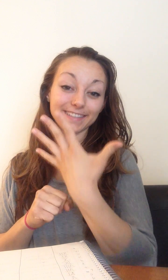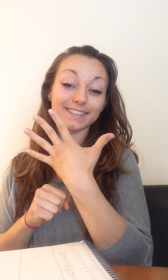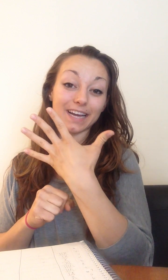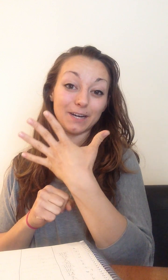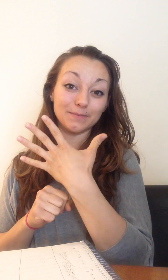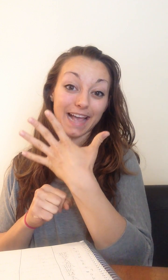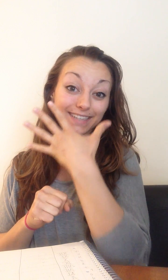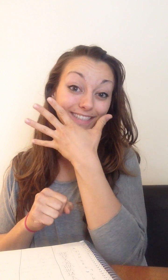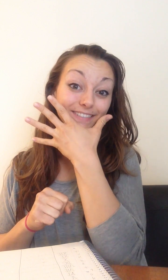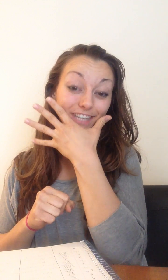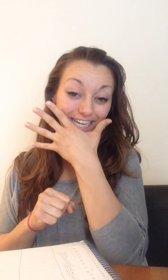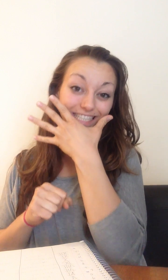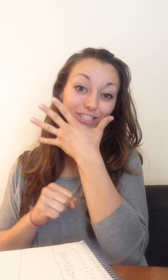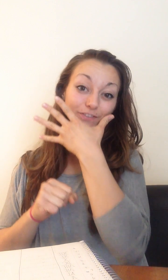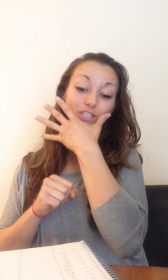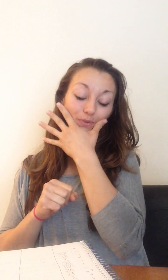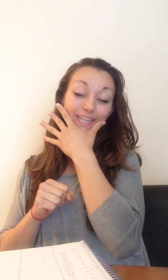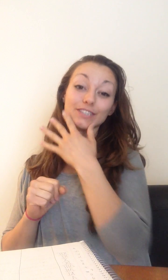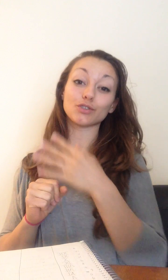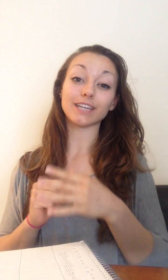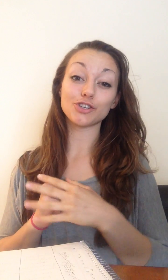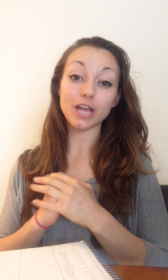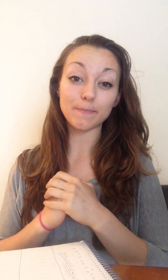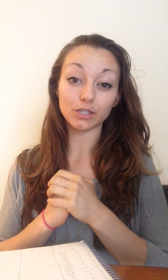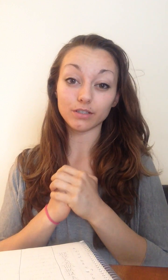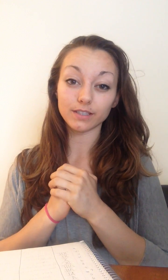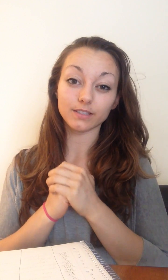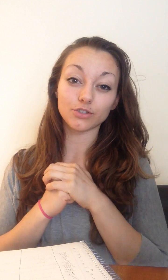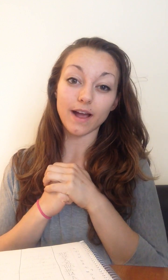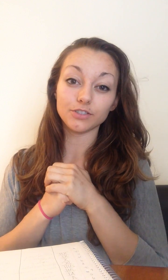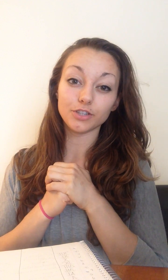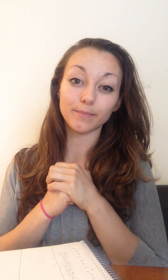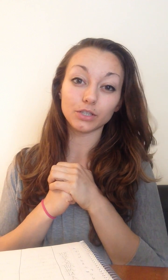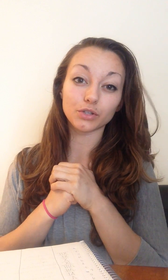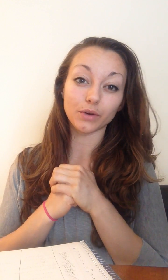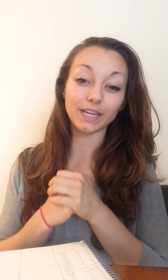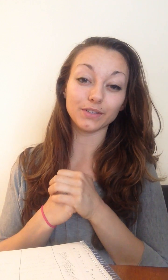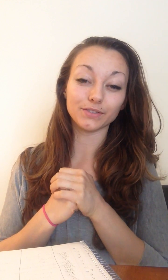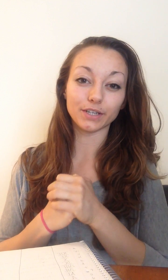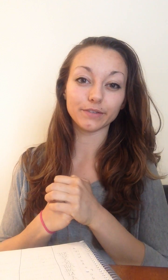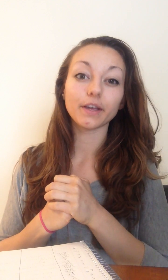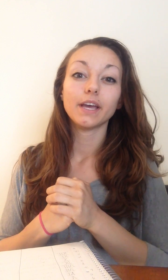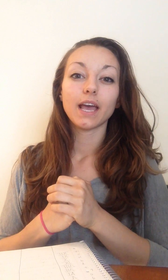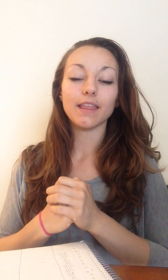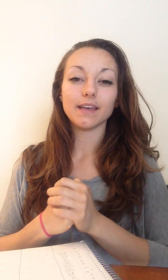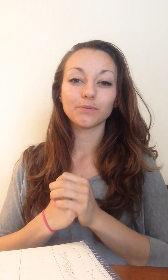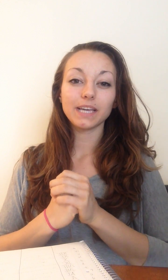the action is through eating, for chewing, and it's trigeminal. That's the trigeminal cranial nerve. And then we